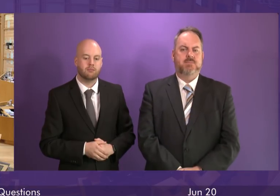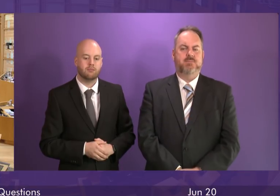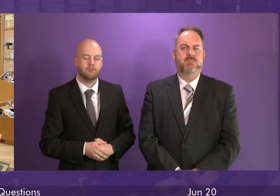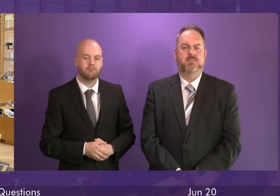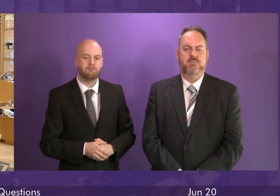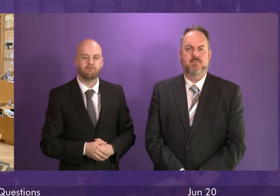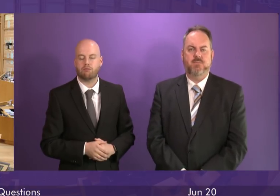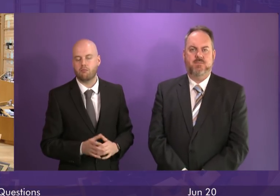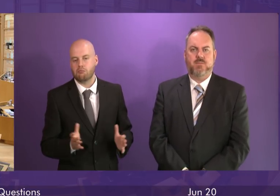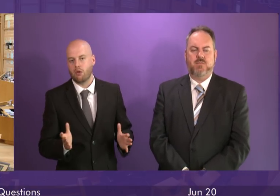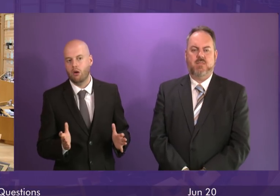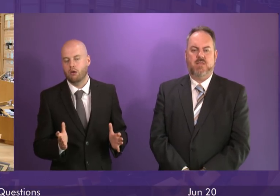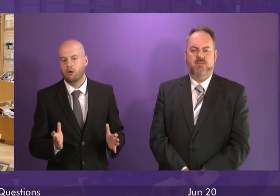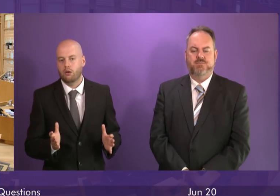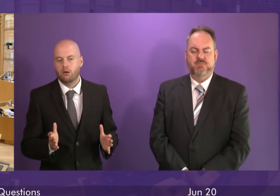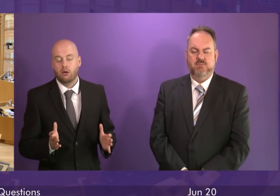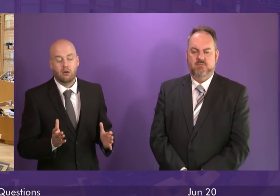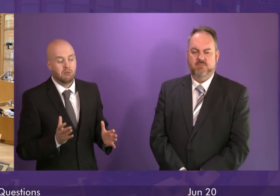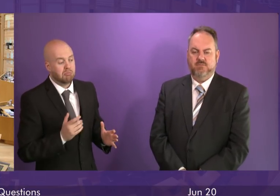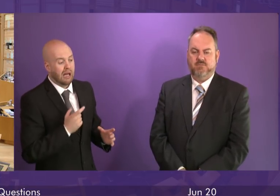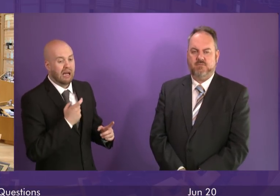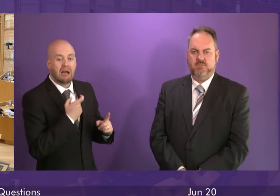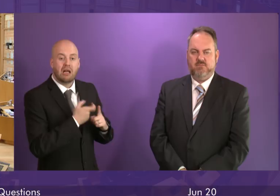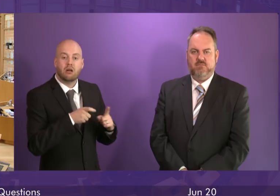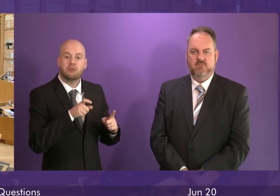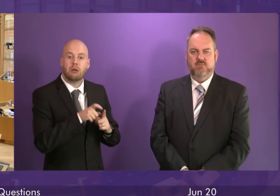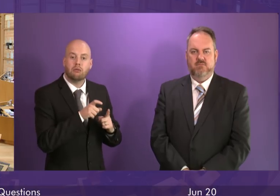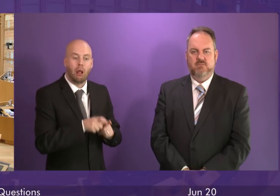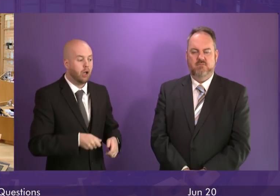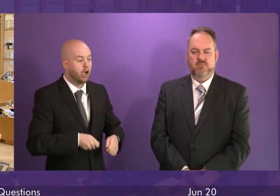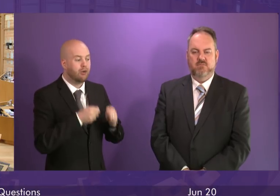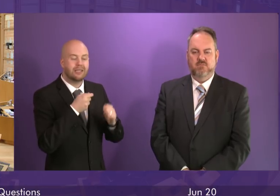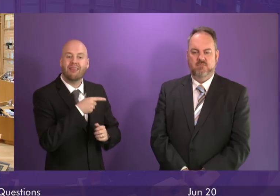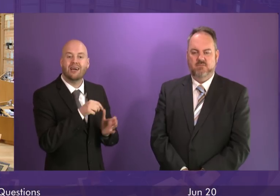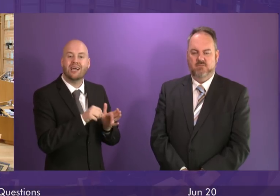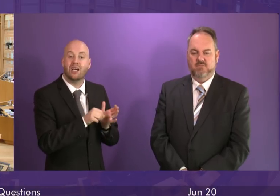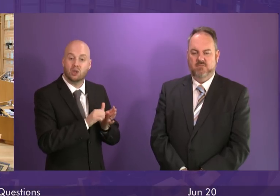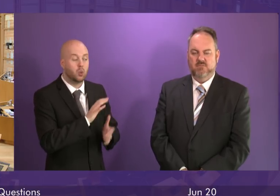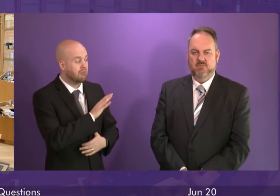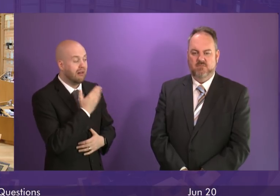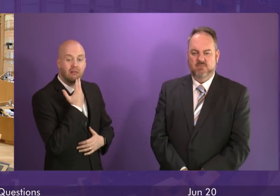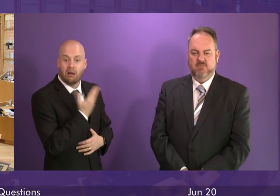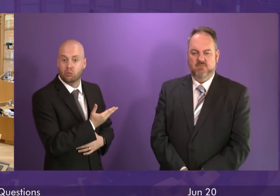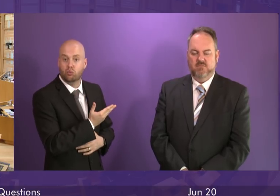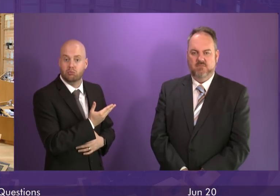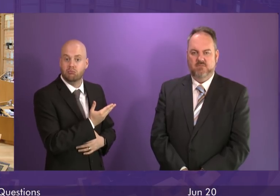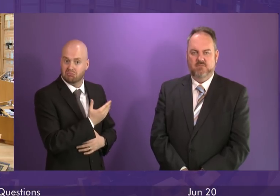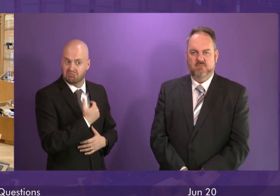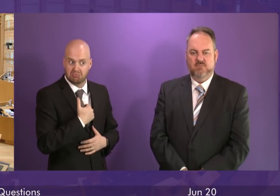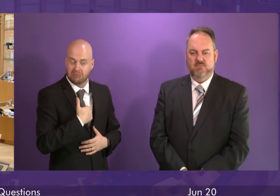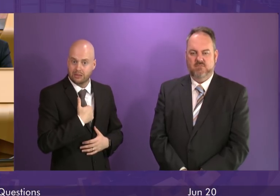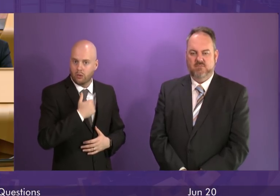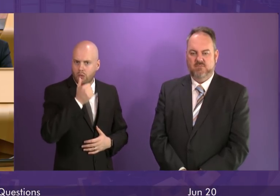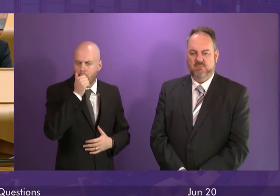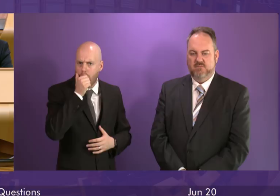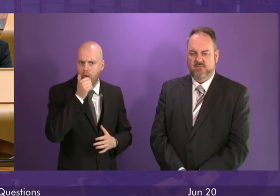Well, I am grateful to Kezia Dugdale for raising this issue. It is an issue very close to my heart. I have made very clear that I